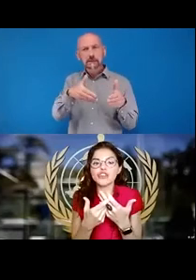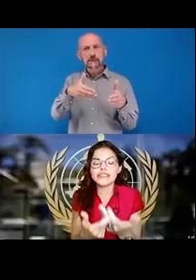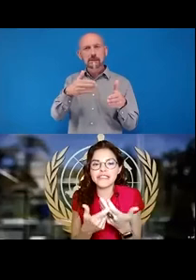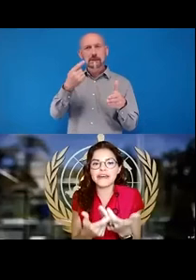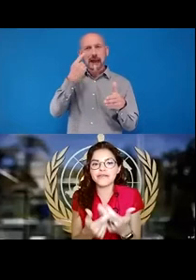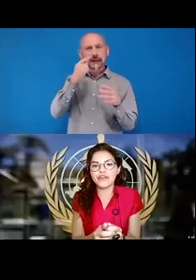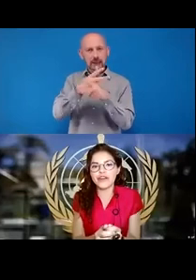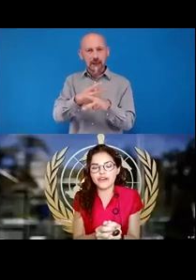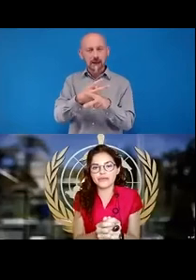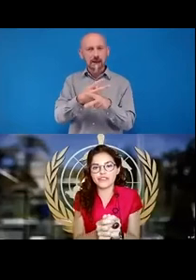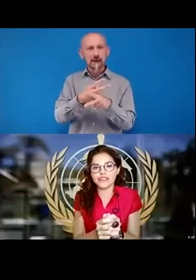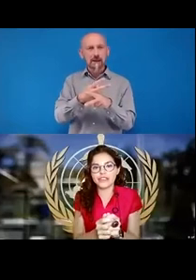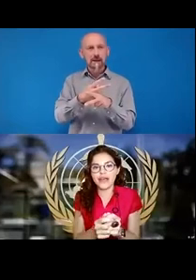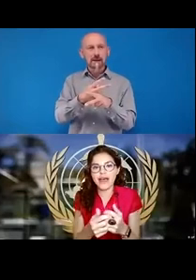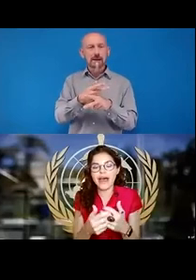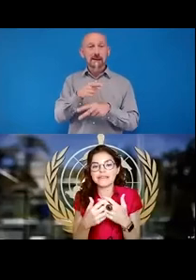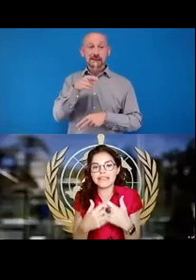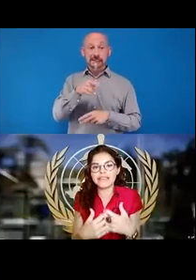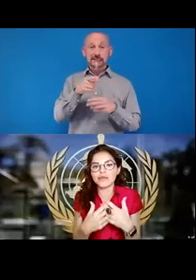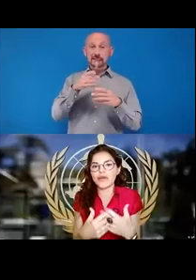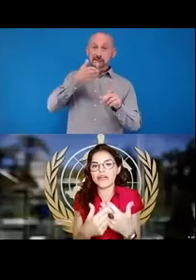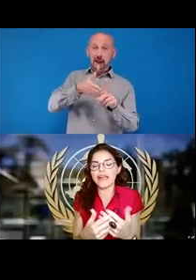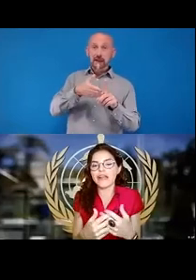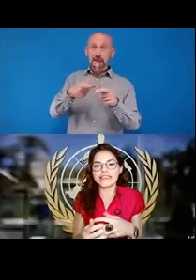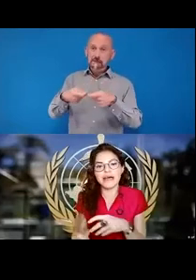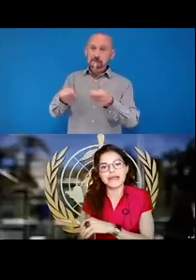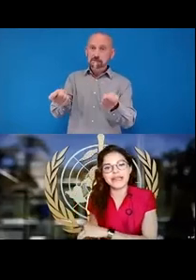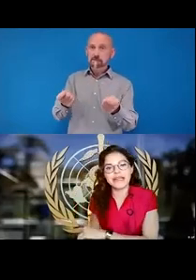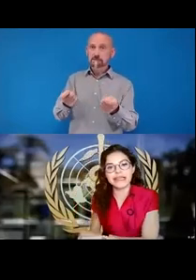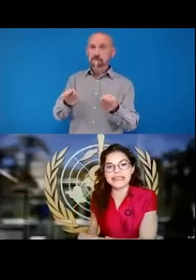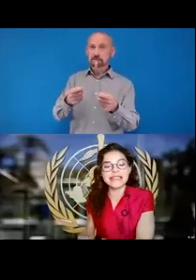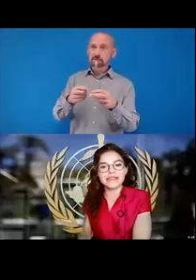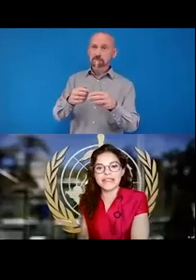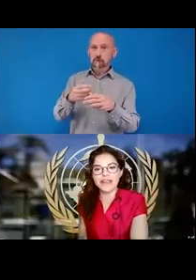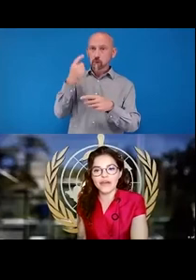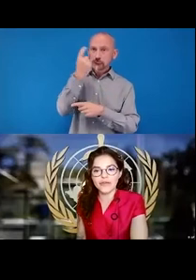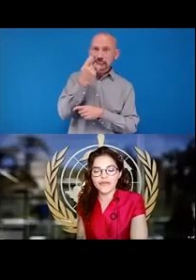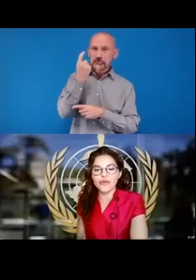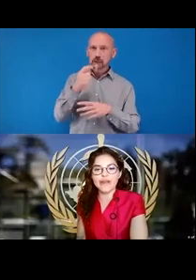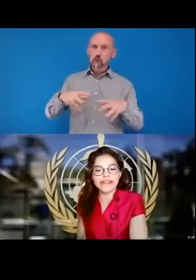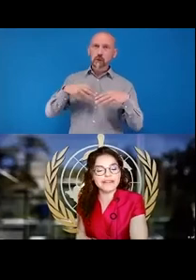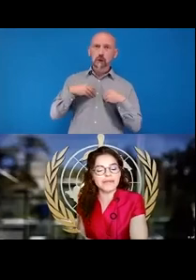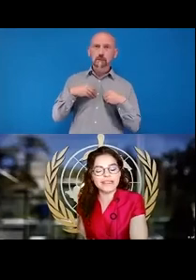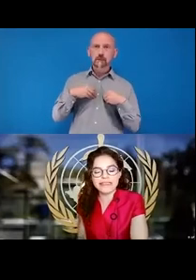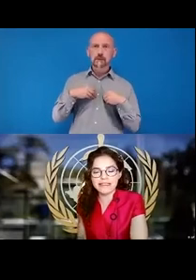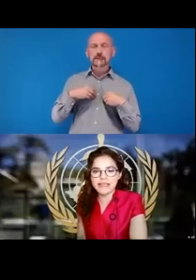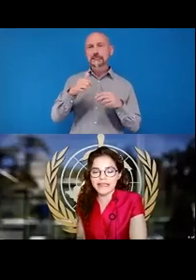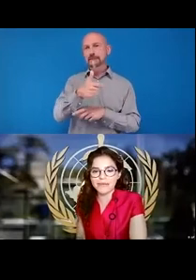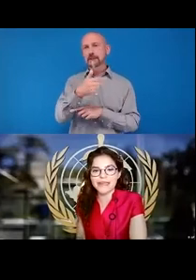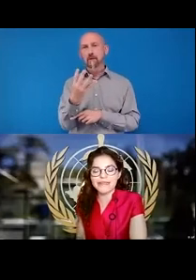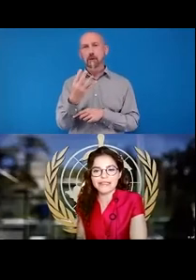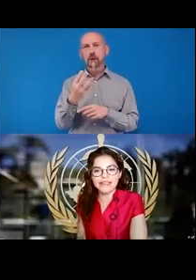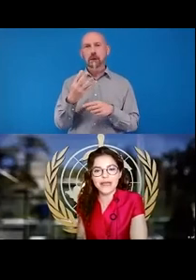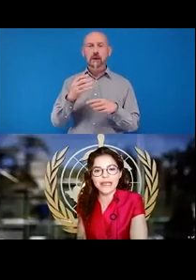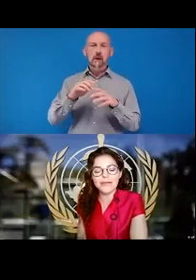considered for adoption at this World Health Assembly in the 74th World Assembly that is taking